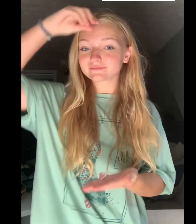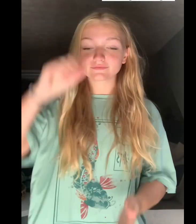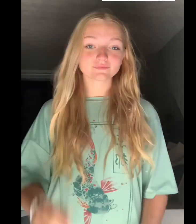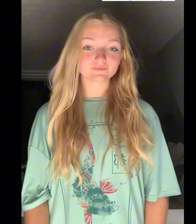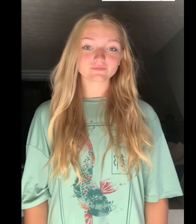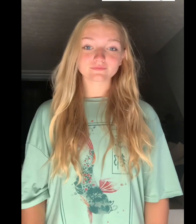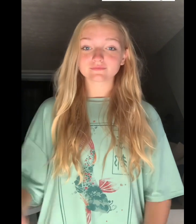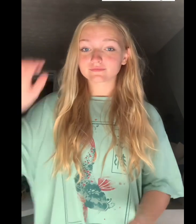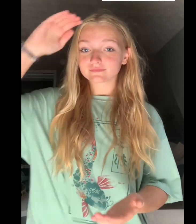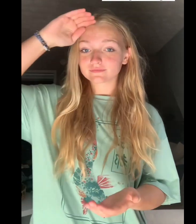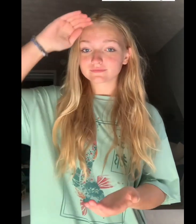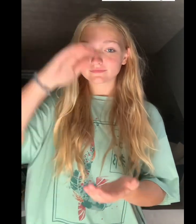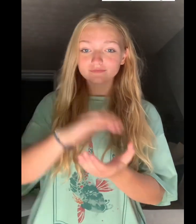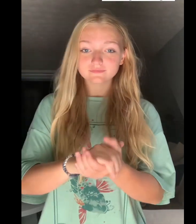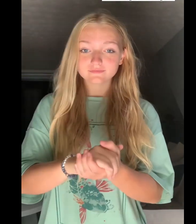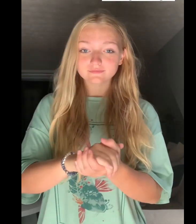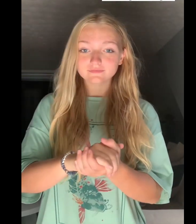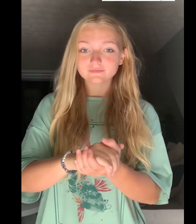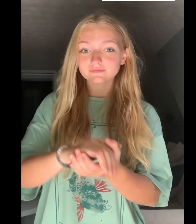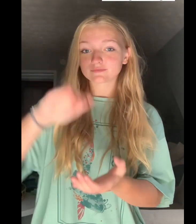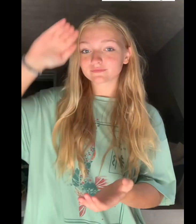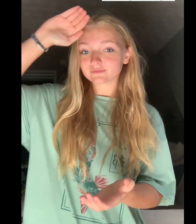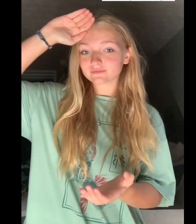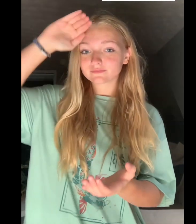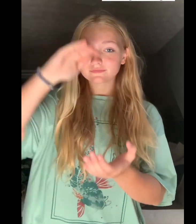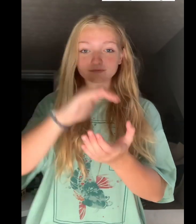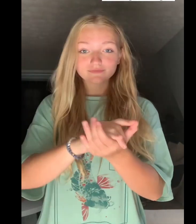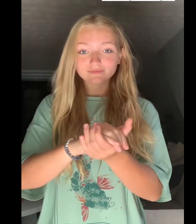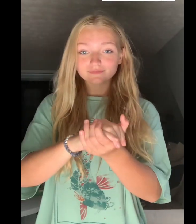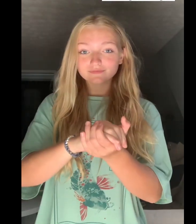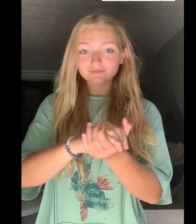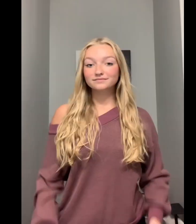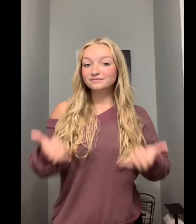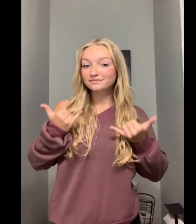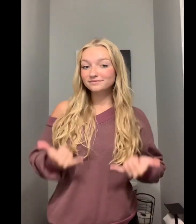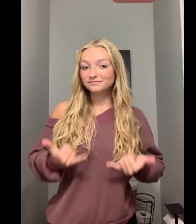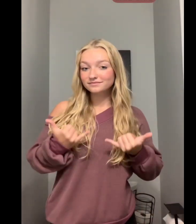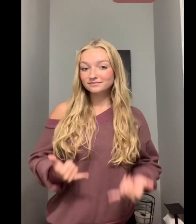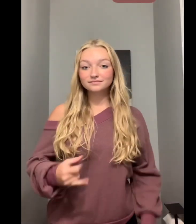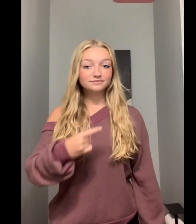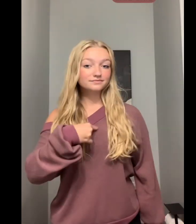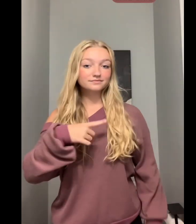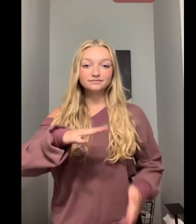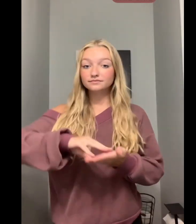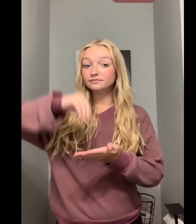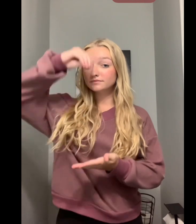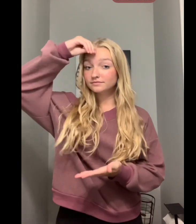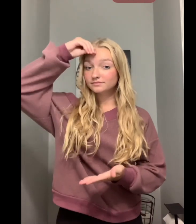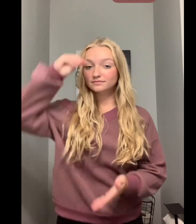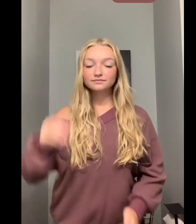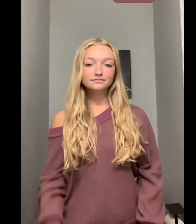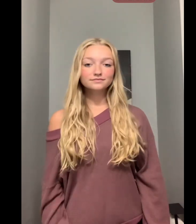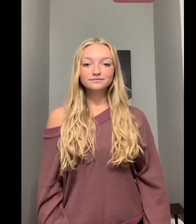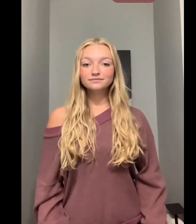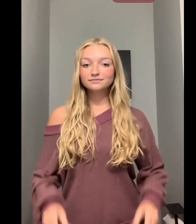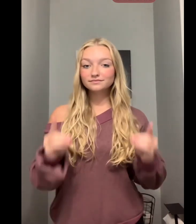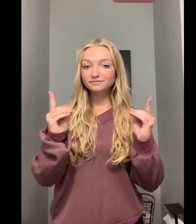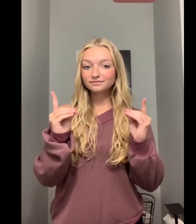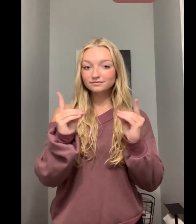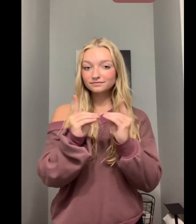marriage, marriage. Today I learned date,